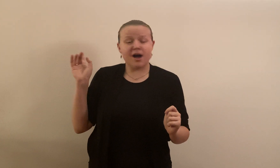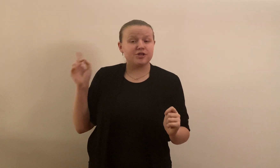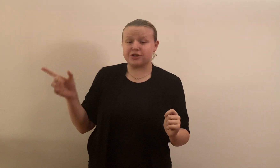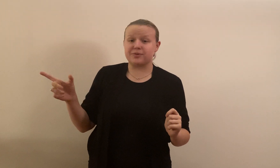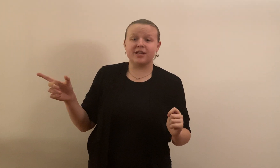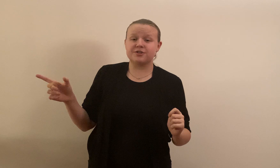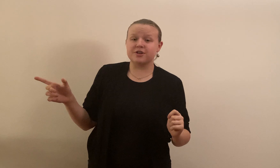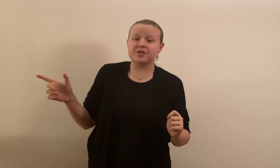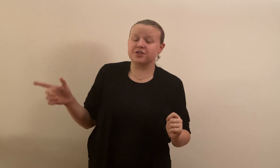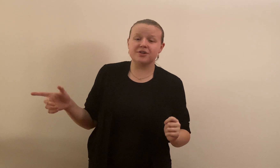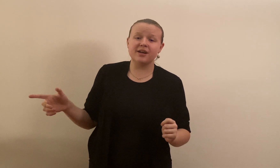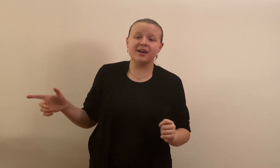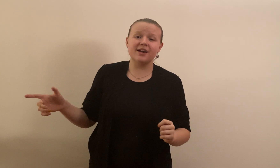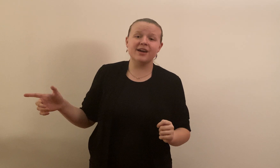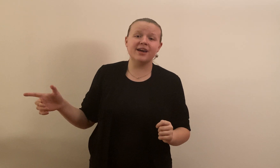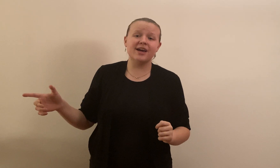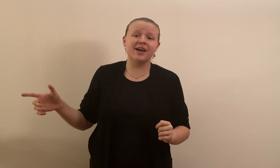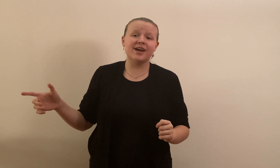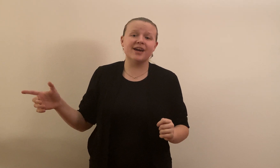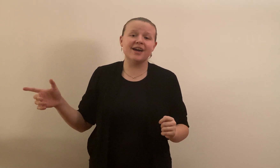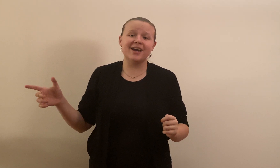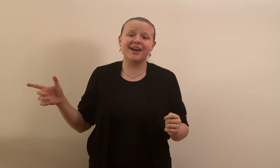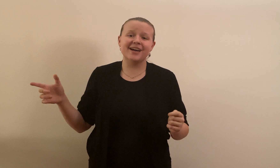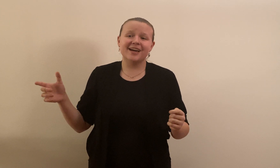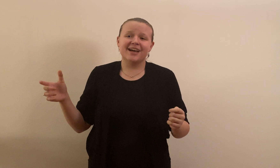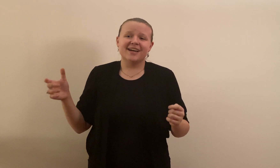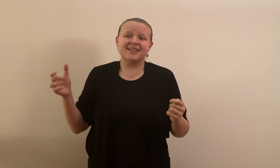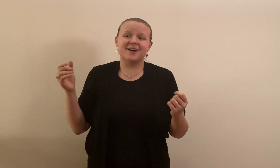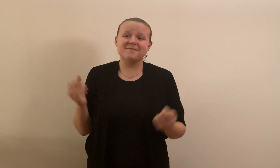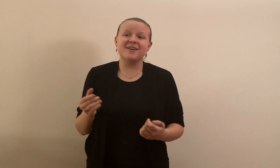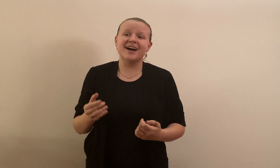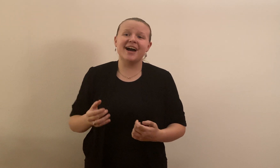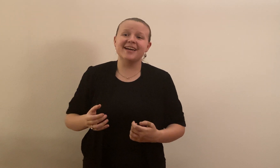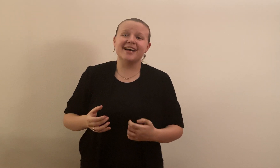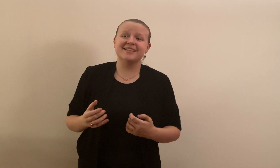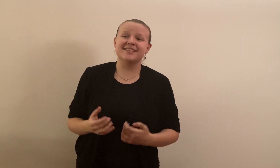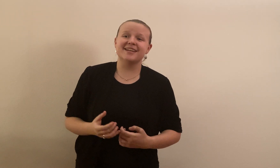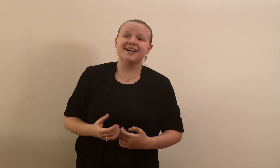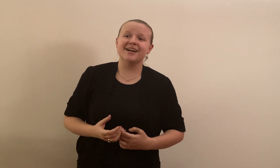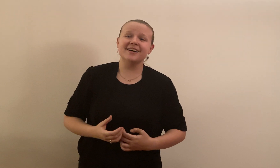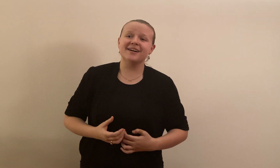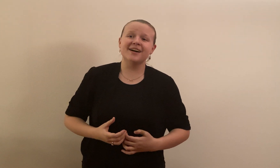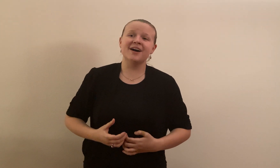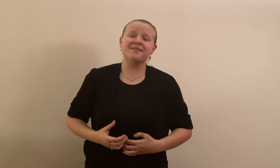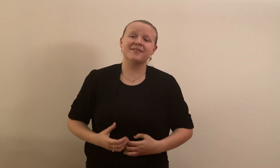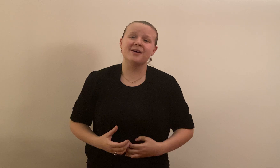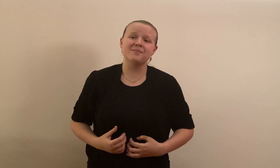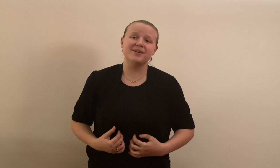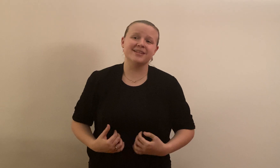a stranger's tree Now my idea of company